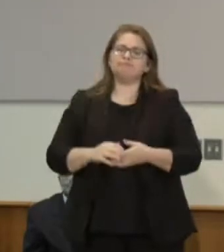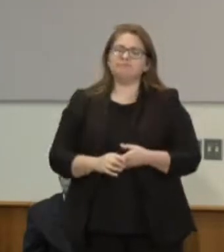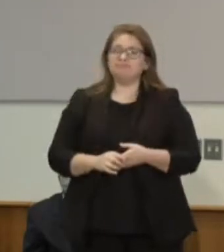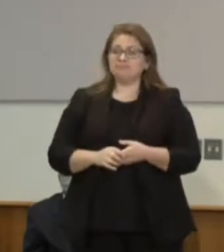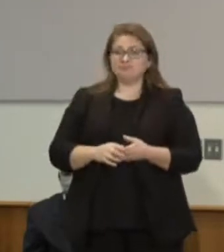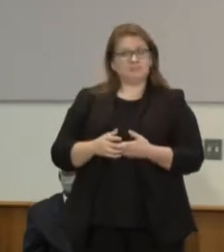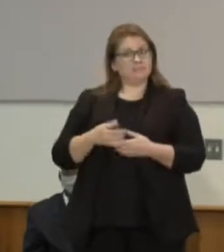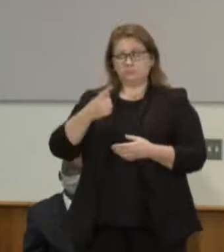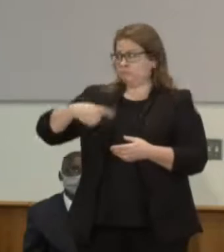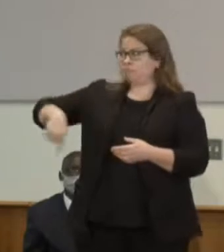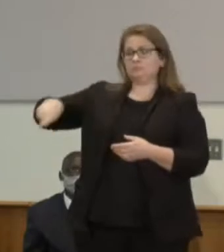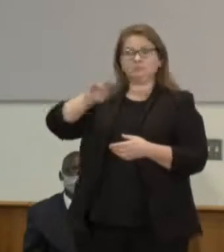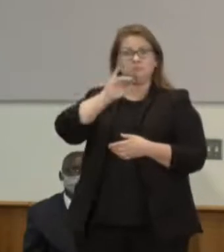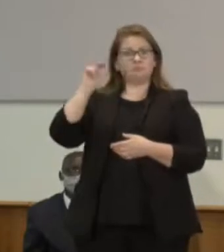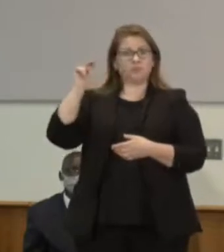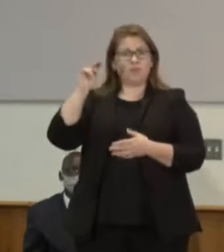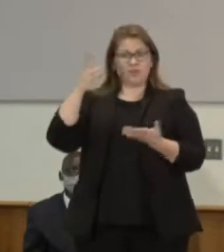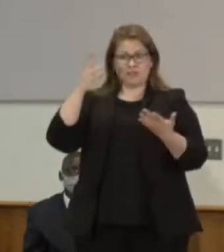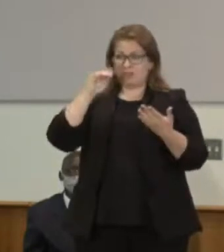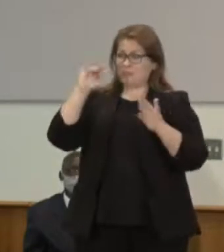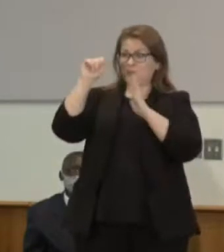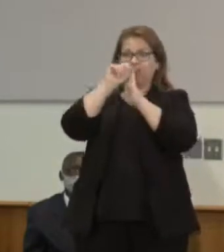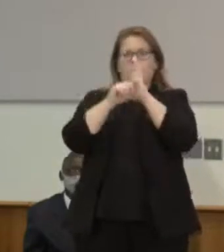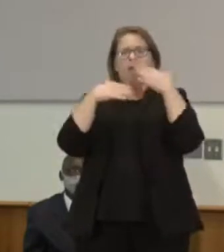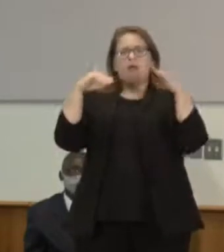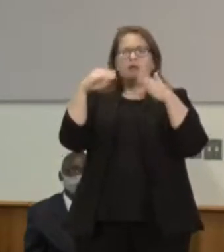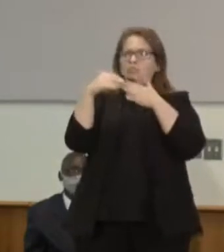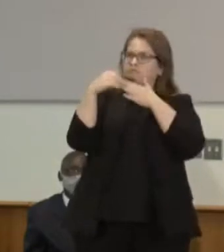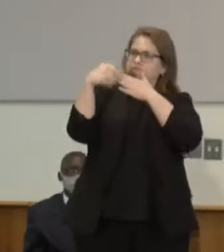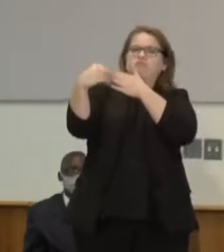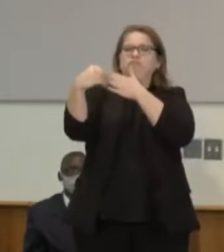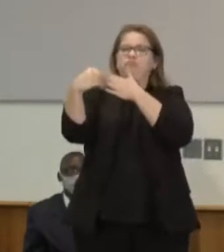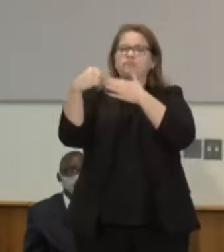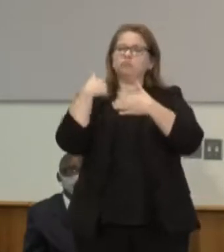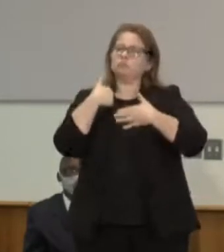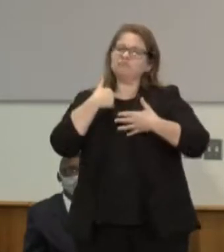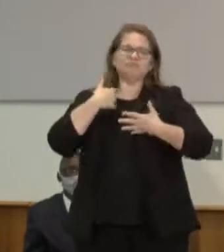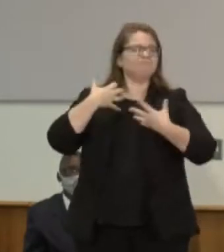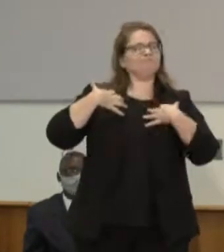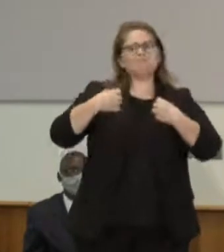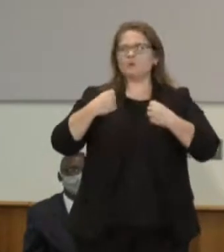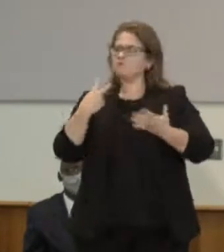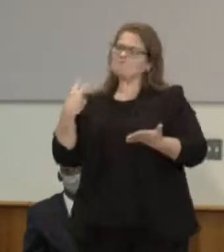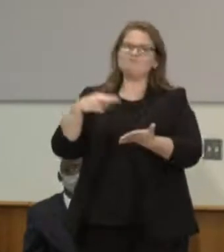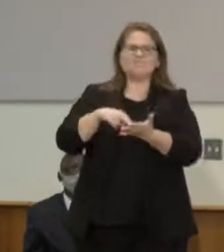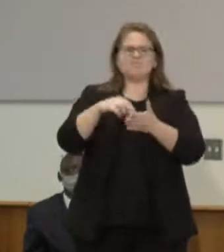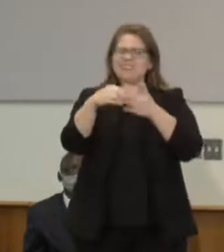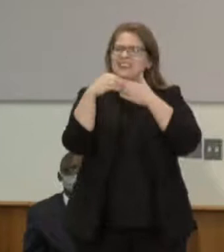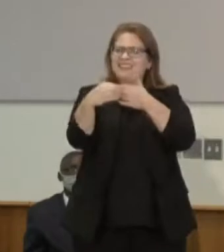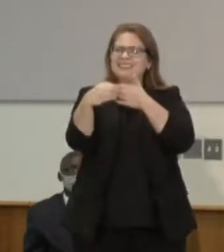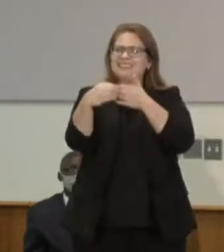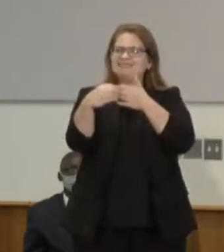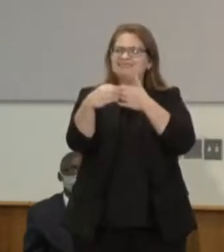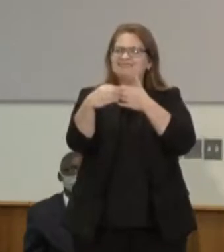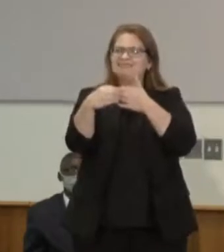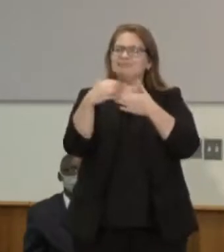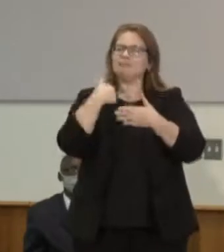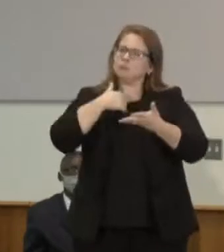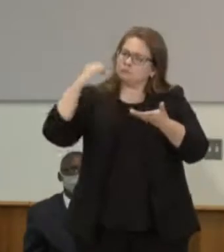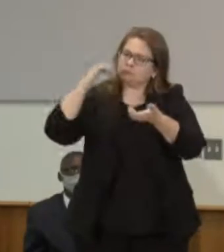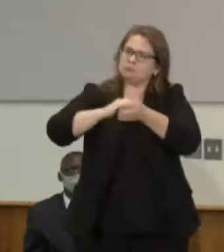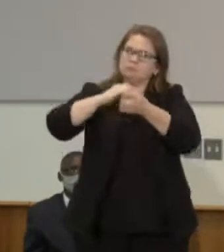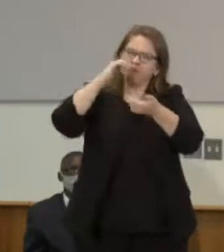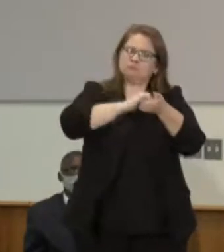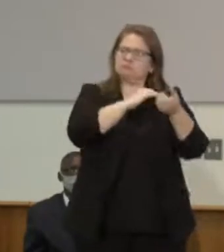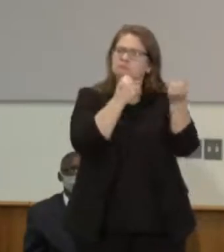we must lead boldly and courageously. Today, we stand united in solidarity and in support of